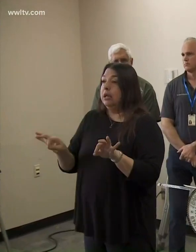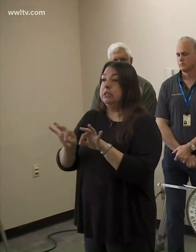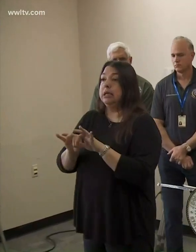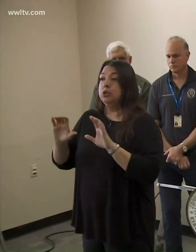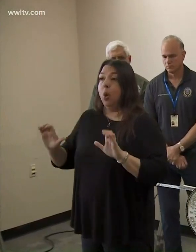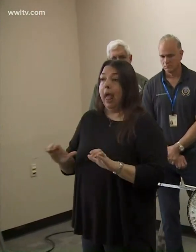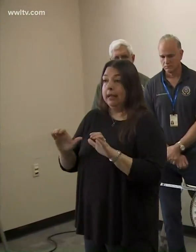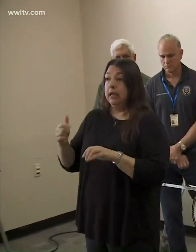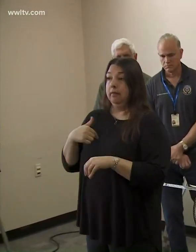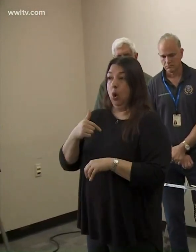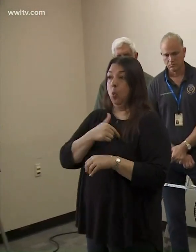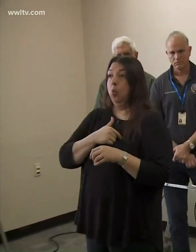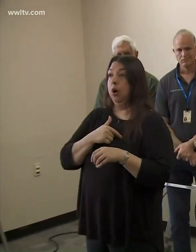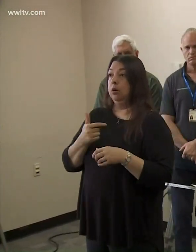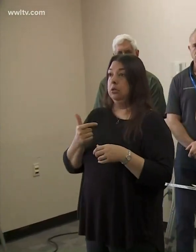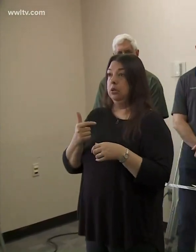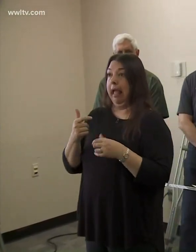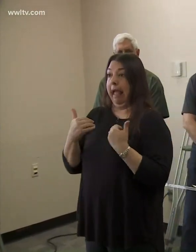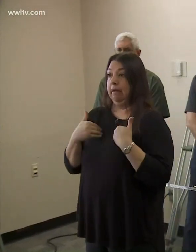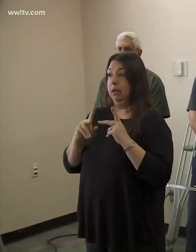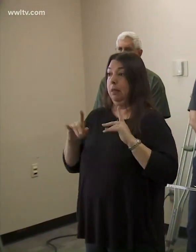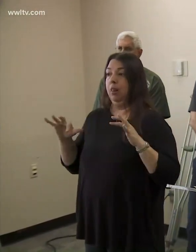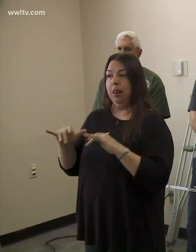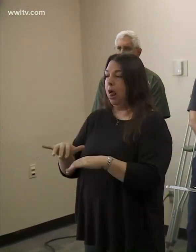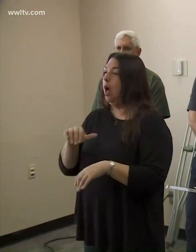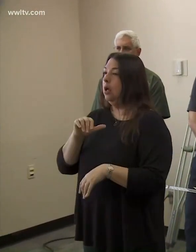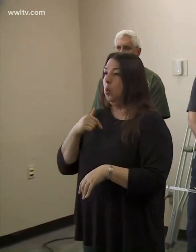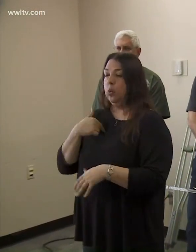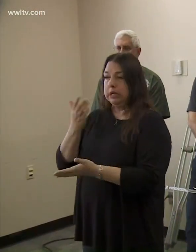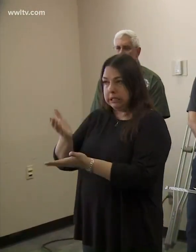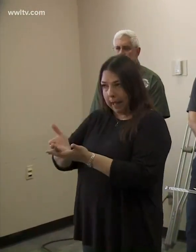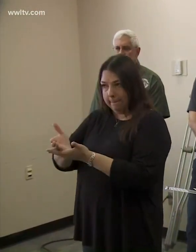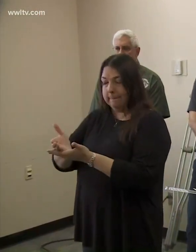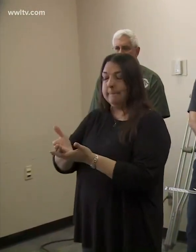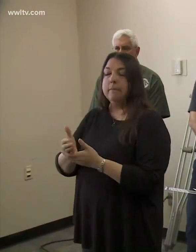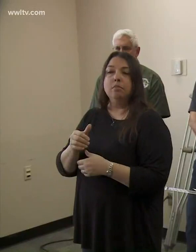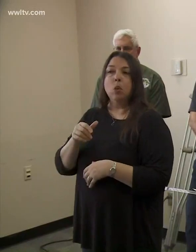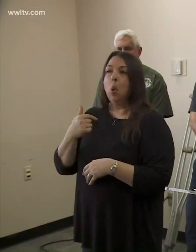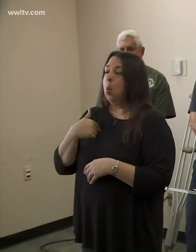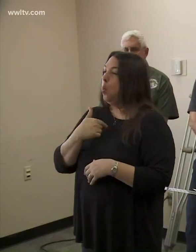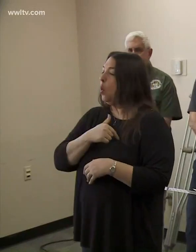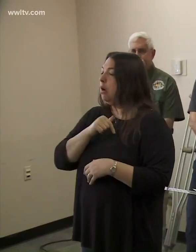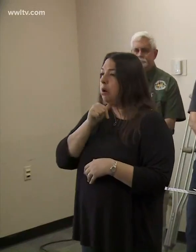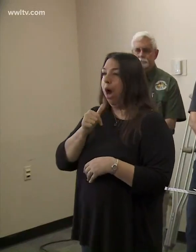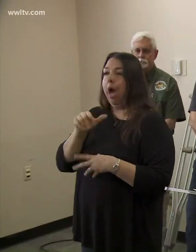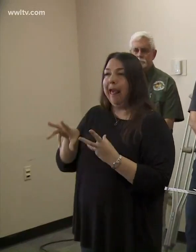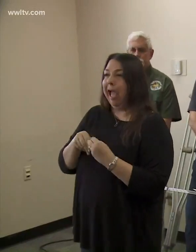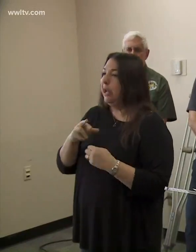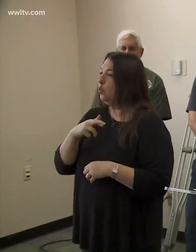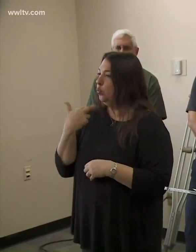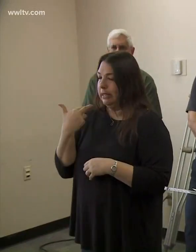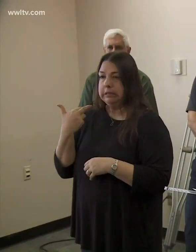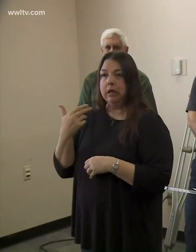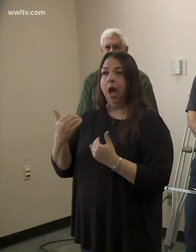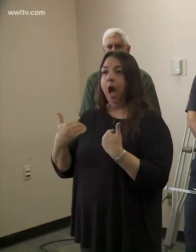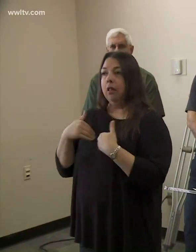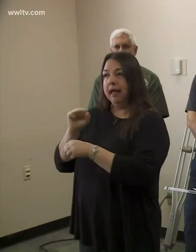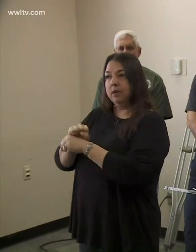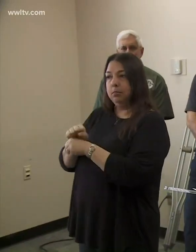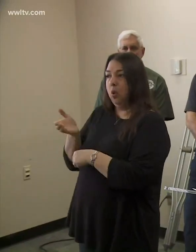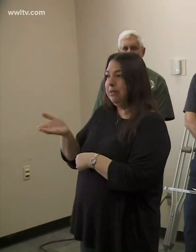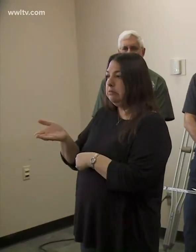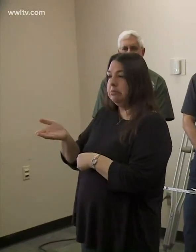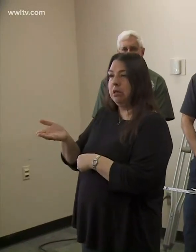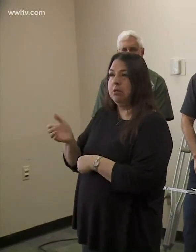activity where we are bringing people together, we're not going to do. We're not going to take on the extra risk. I'll have employees there that